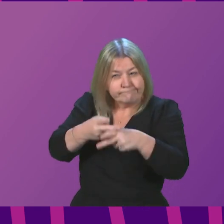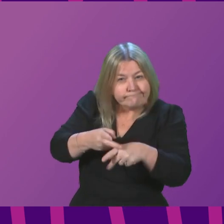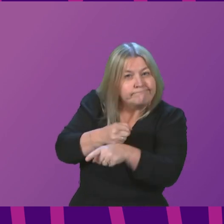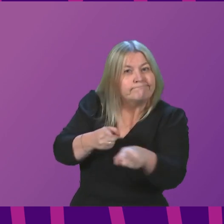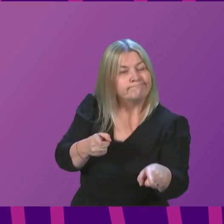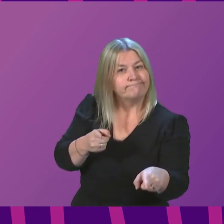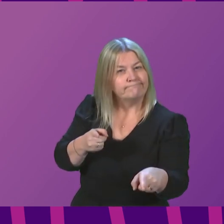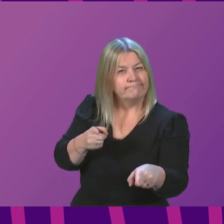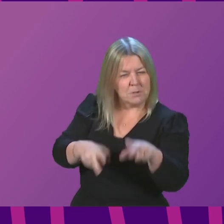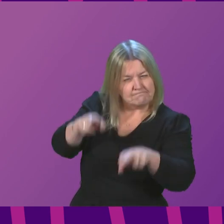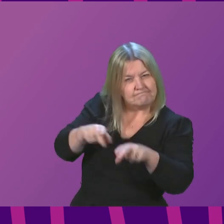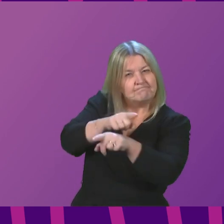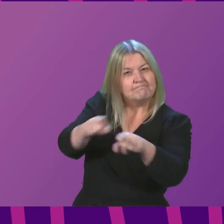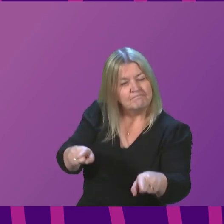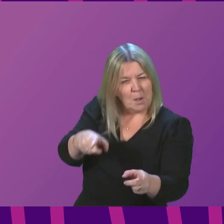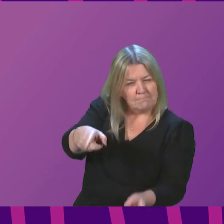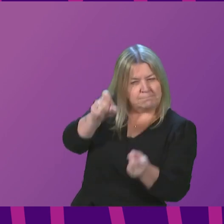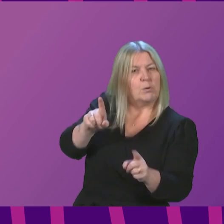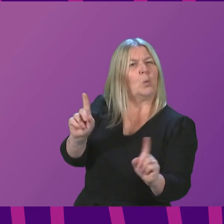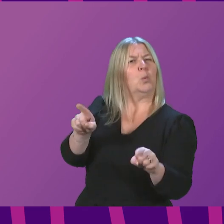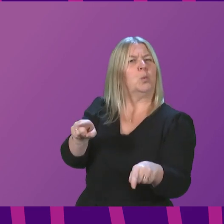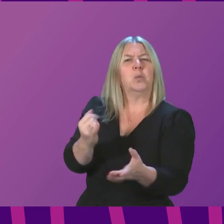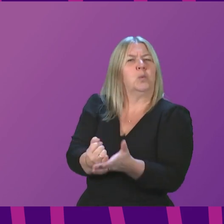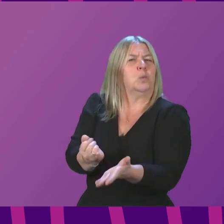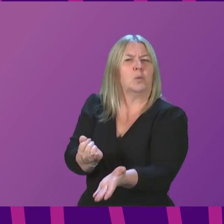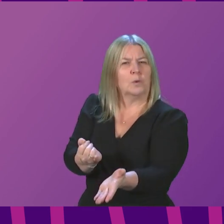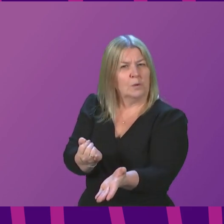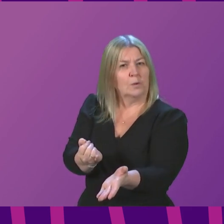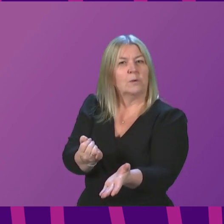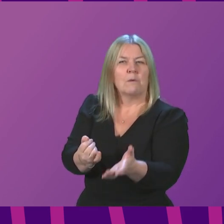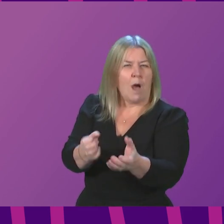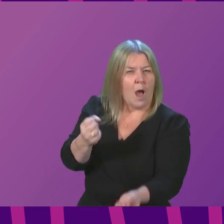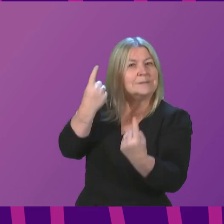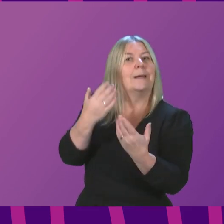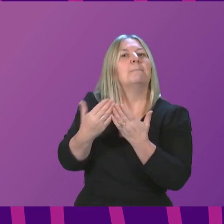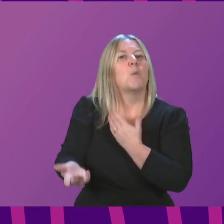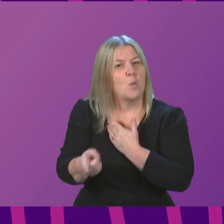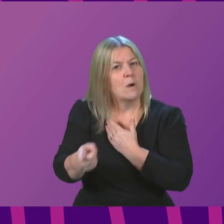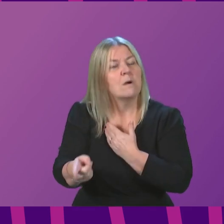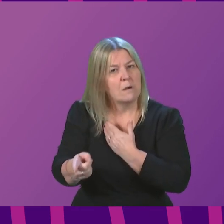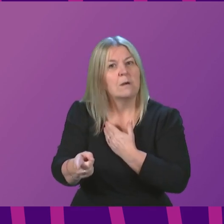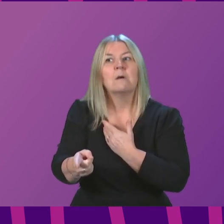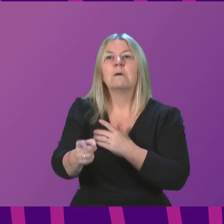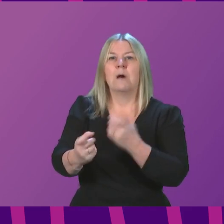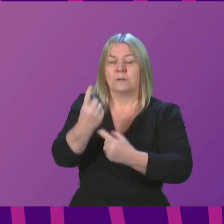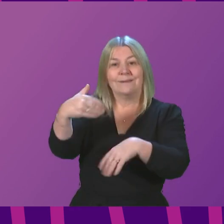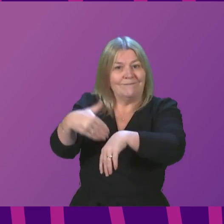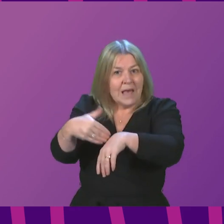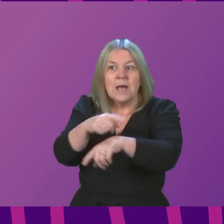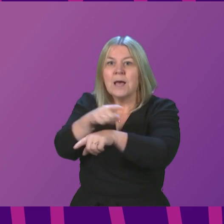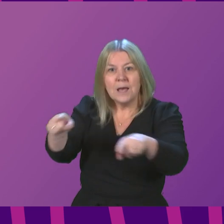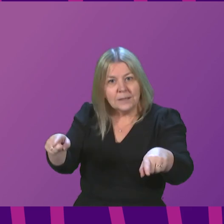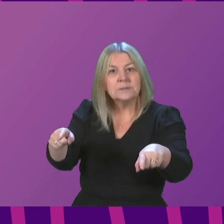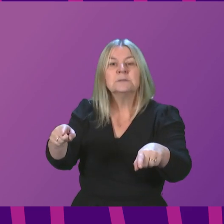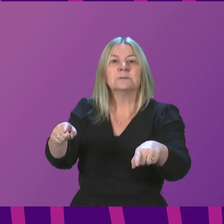more about the severity of Omicron for individuals and also about the overall impact that it is likely to have on the